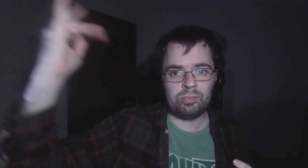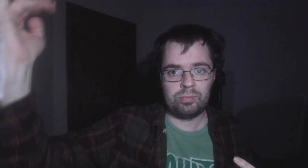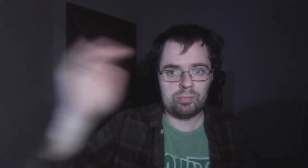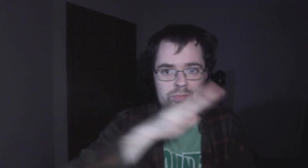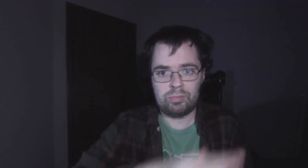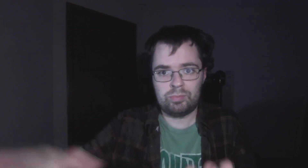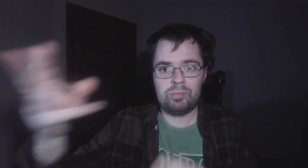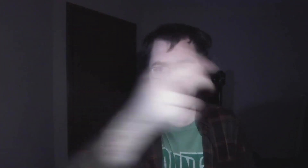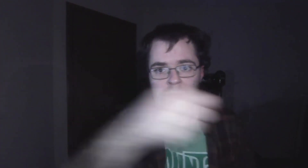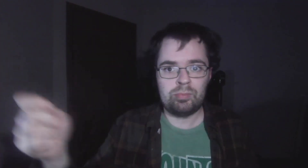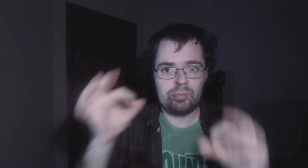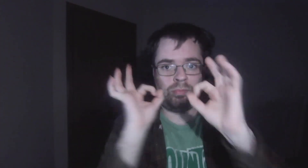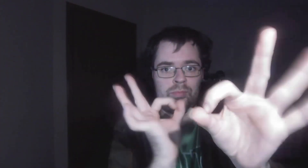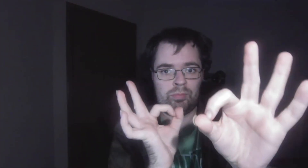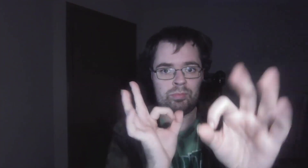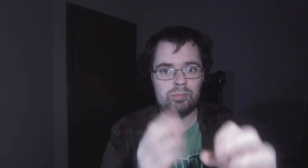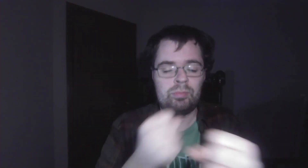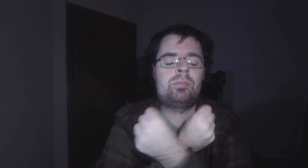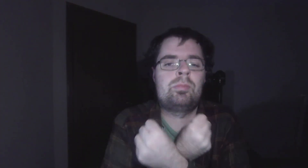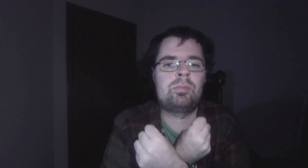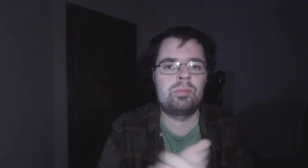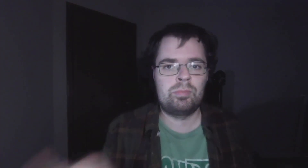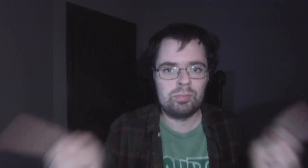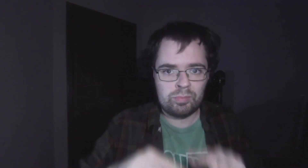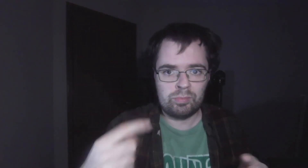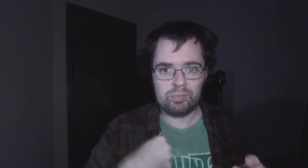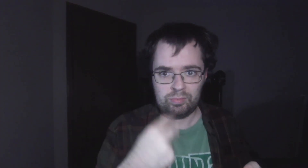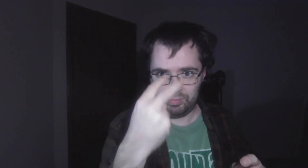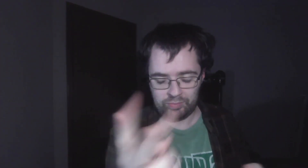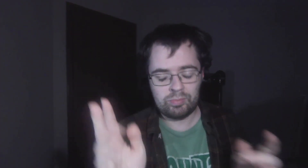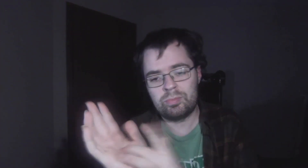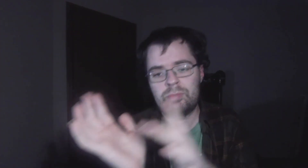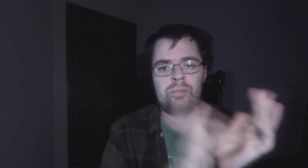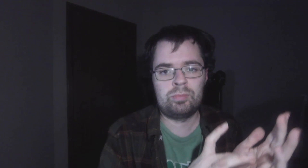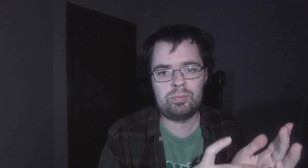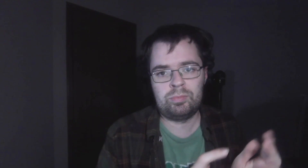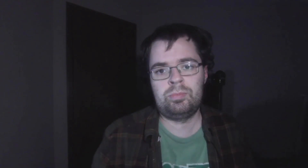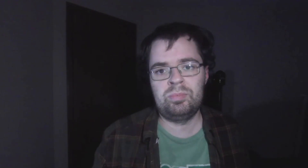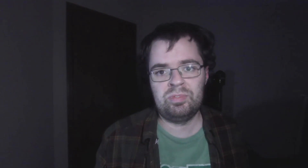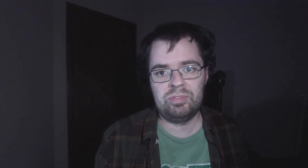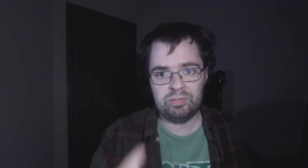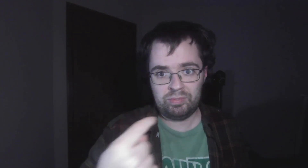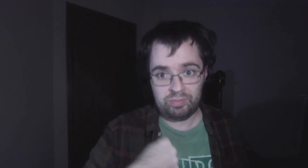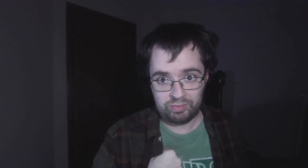pure and perfect love when I see you. I see